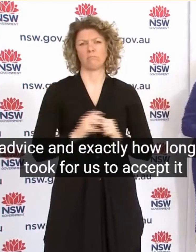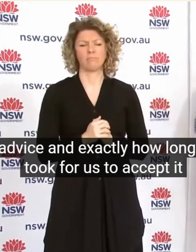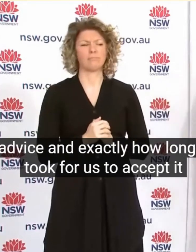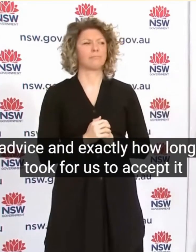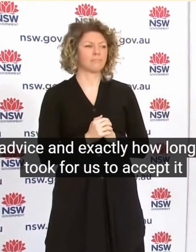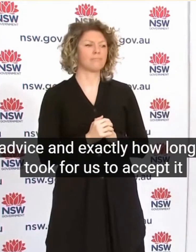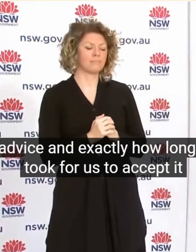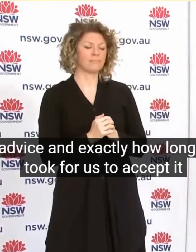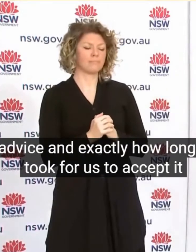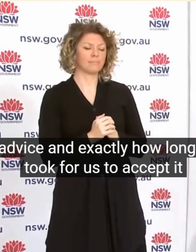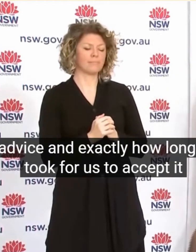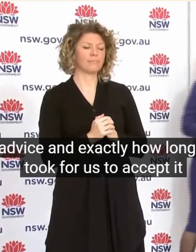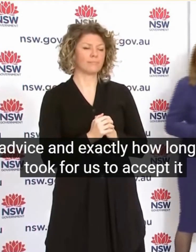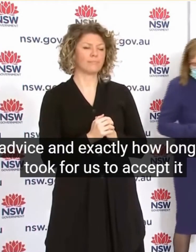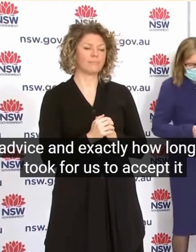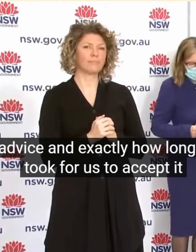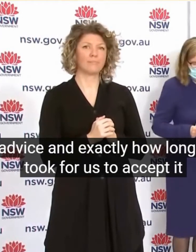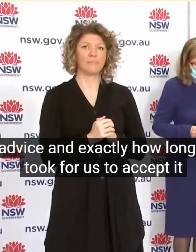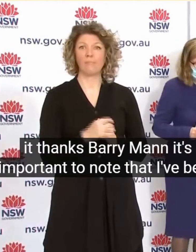Thanks It It's Important To Note That